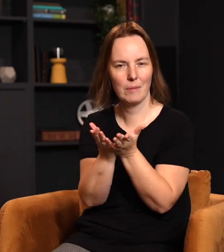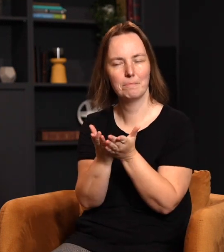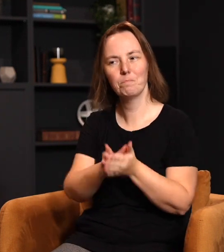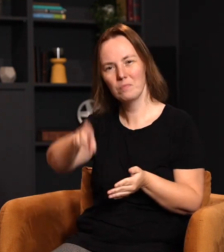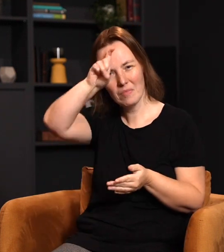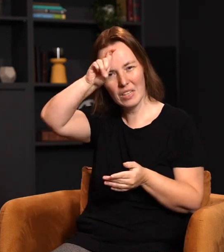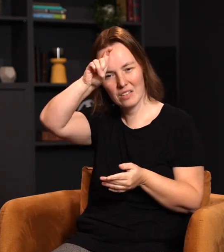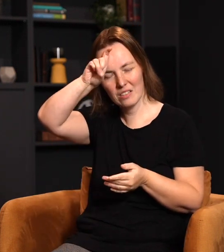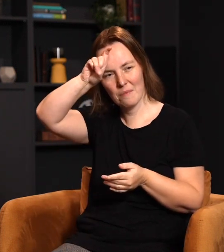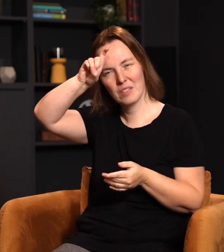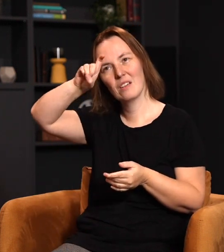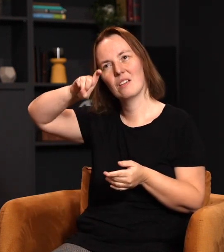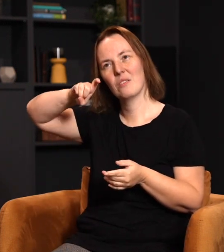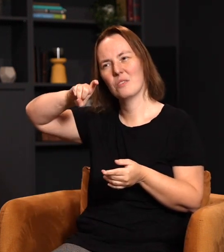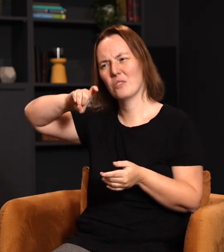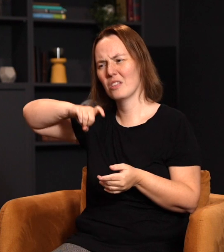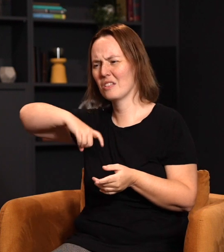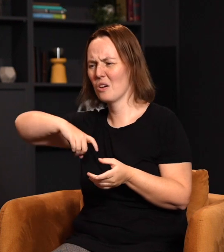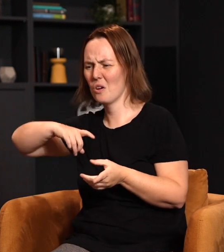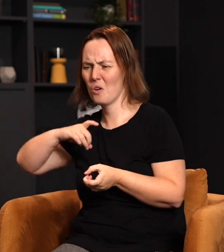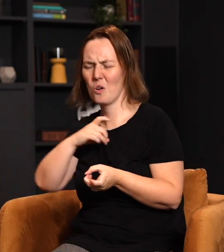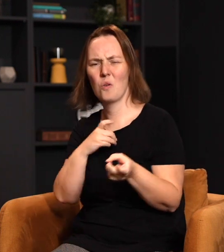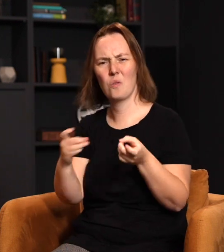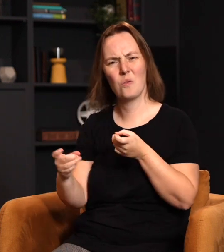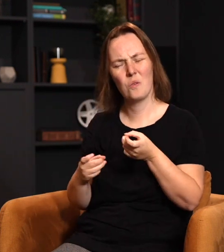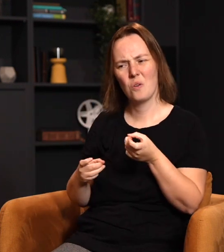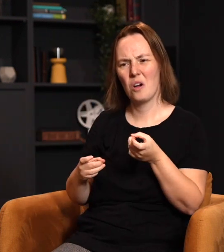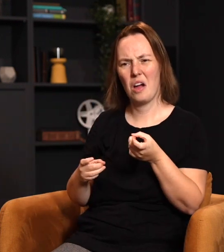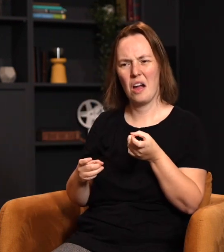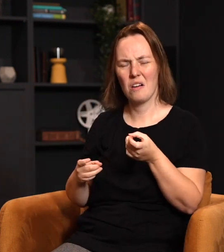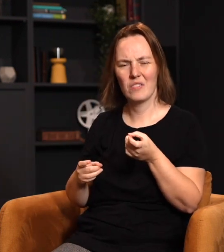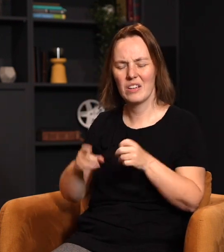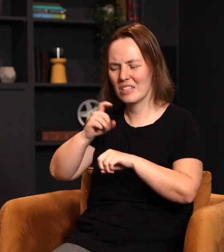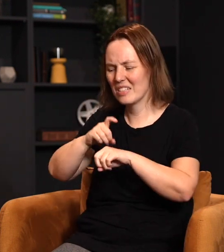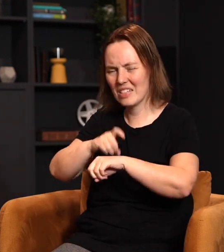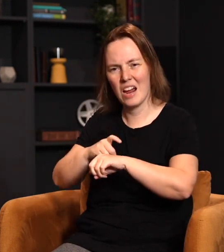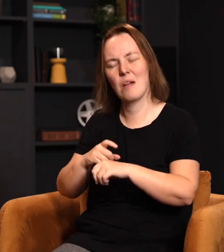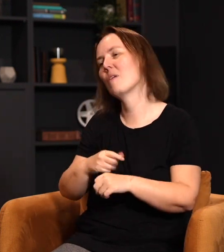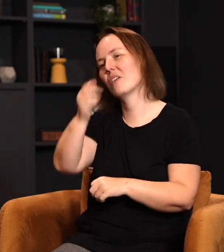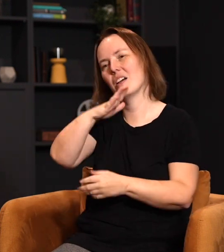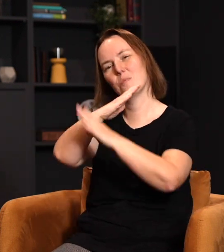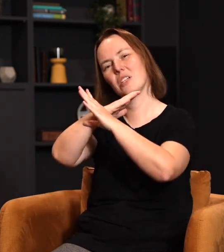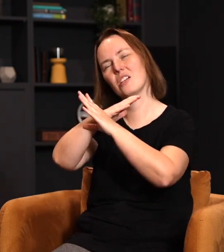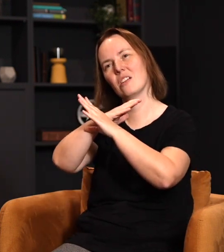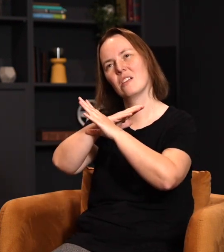we know in Egypt, Egypt went through this sovereign time of God's protection, God's provision. Why? Solely because